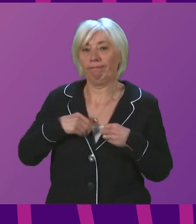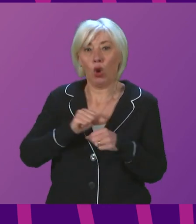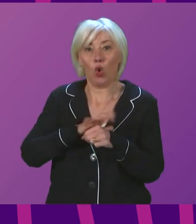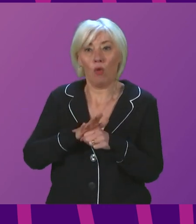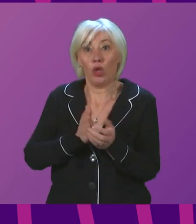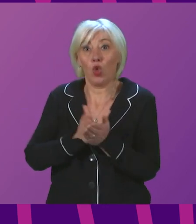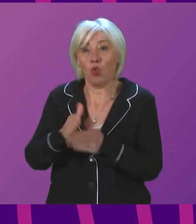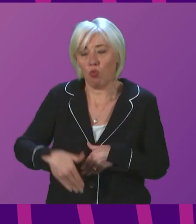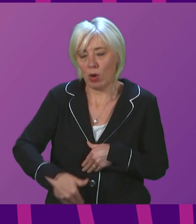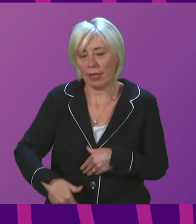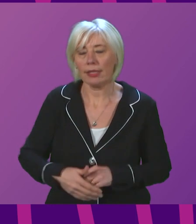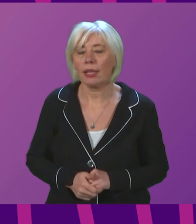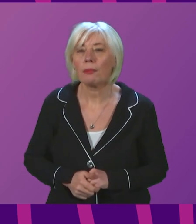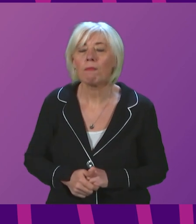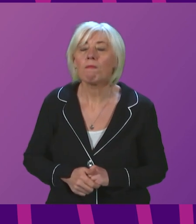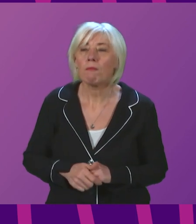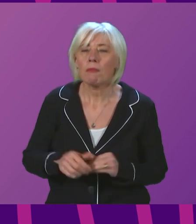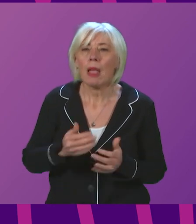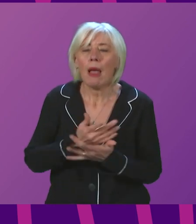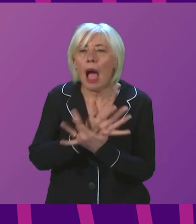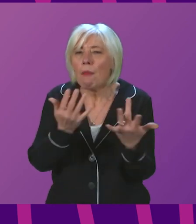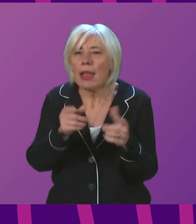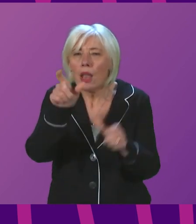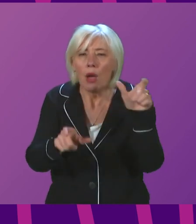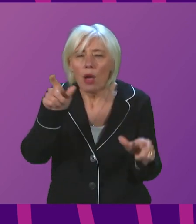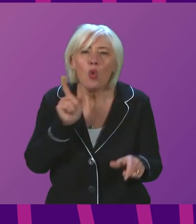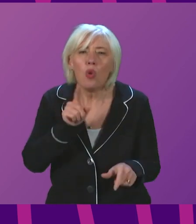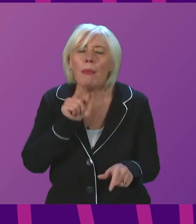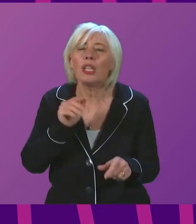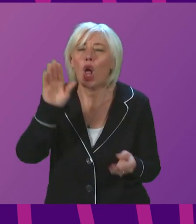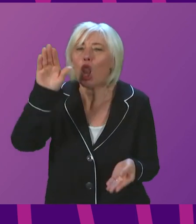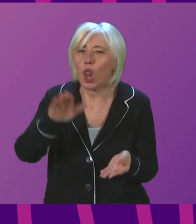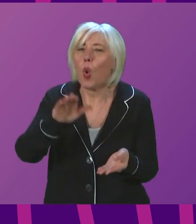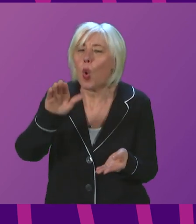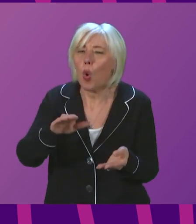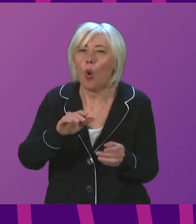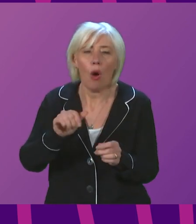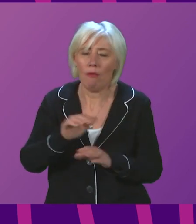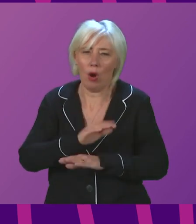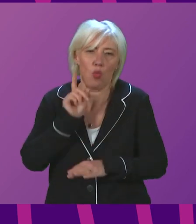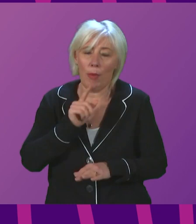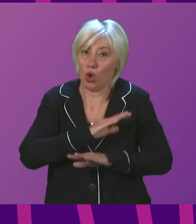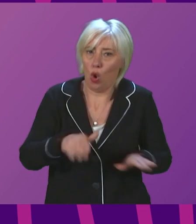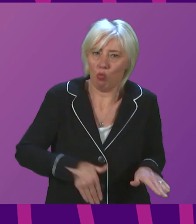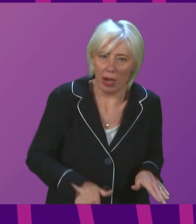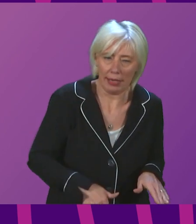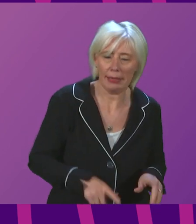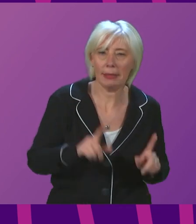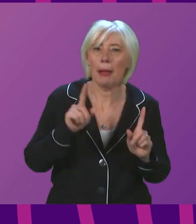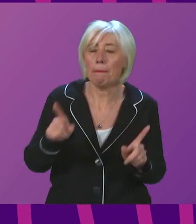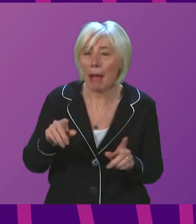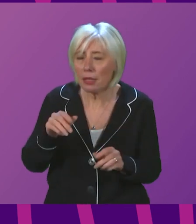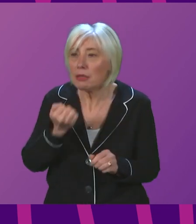In terms of uptake, uptake amongst pregnant women remains much lower than it is for non-pregnant women, but it is